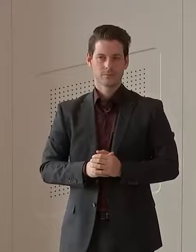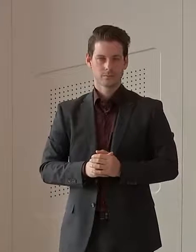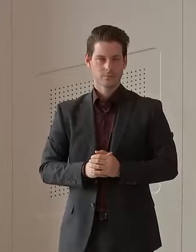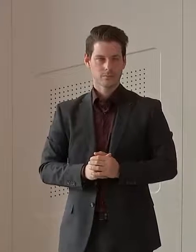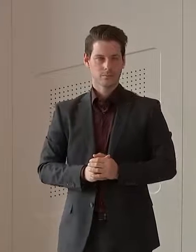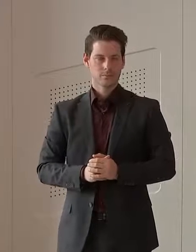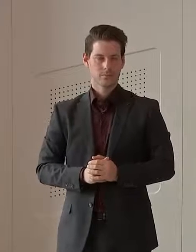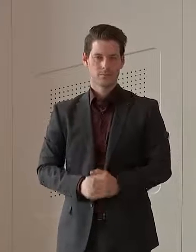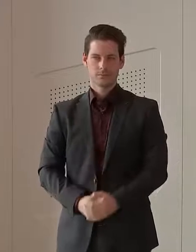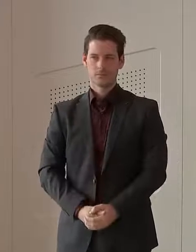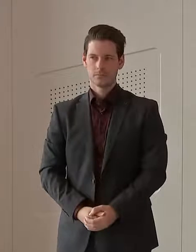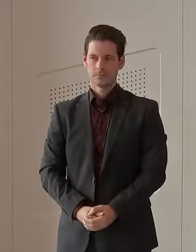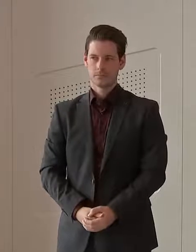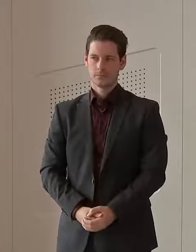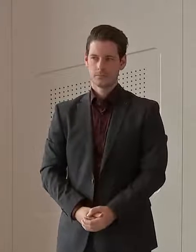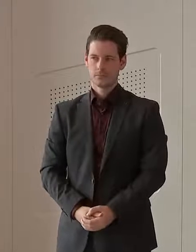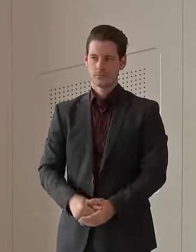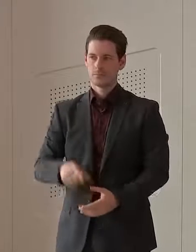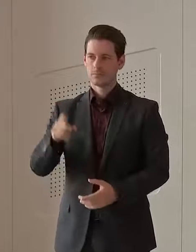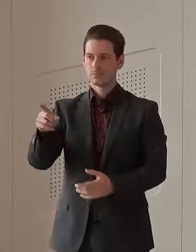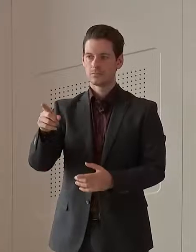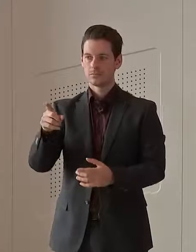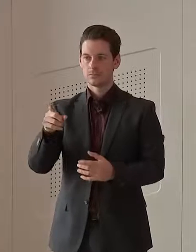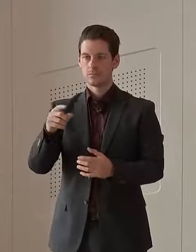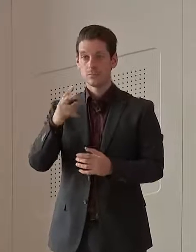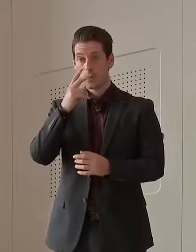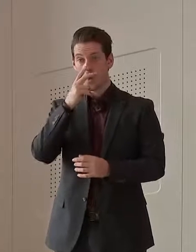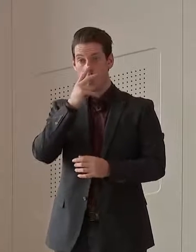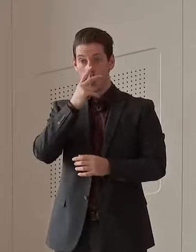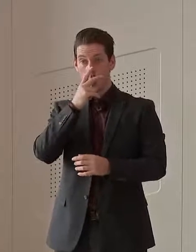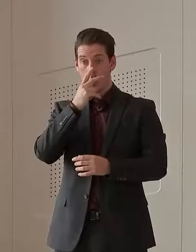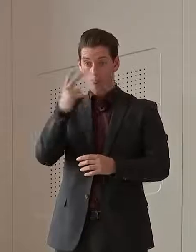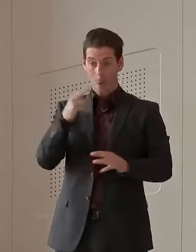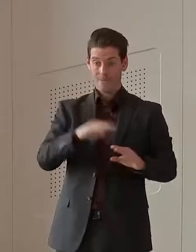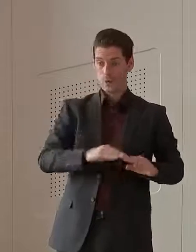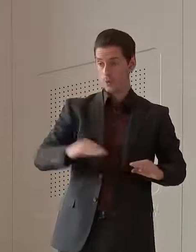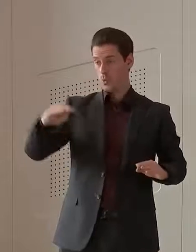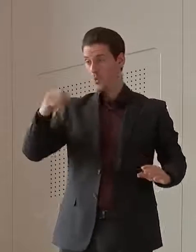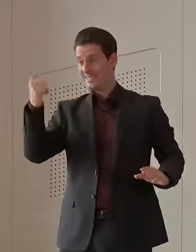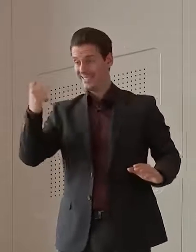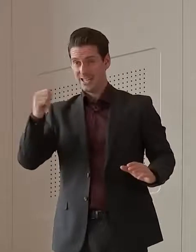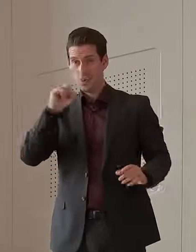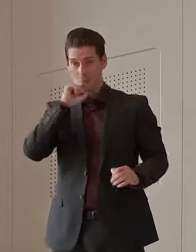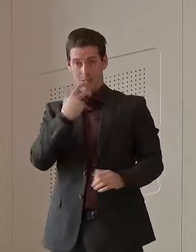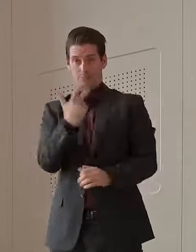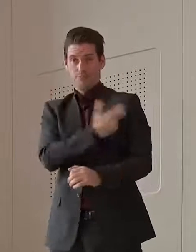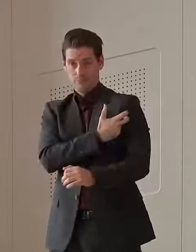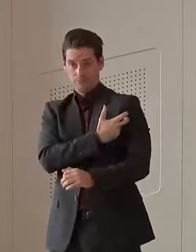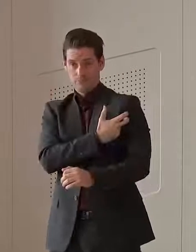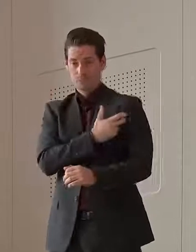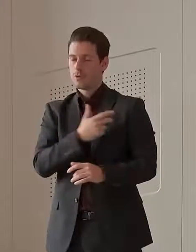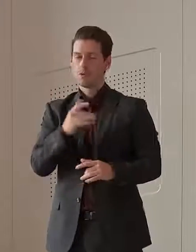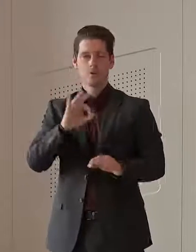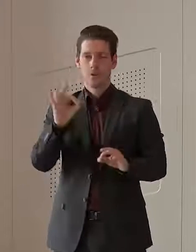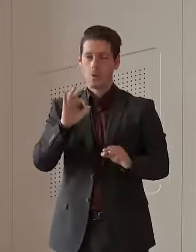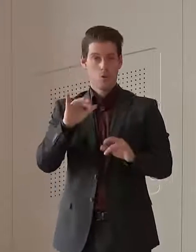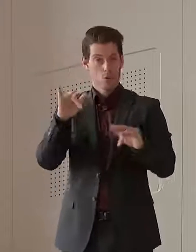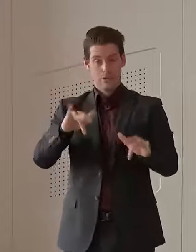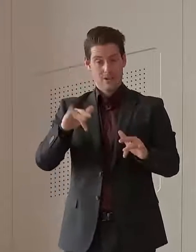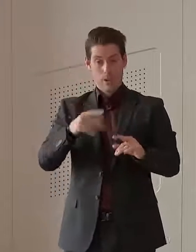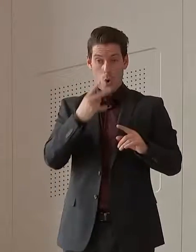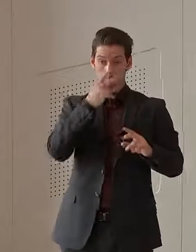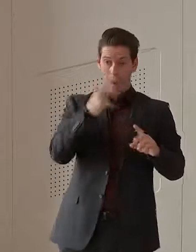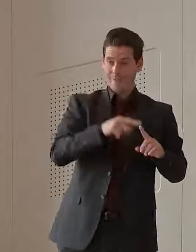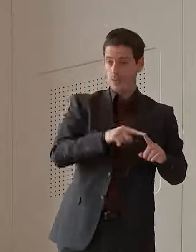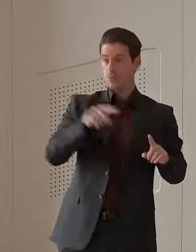Yeah, yeah, yeah. Is there a vaccination plan for 12-year-olds, yeah? 12 to 16-year No, no. Except if you are in that age group